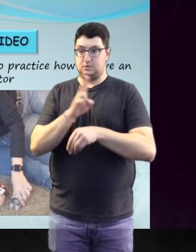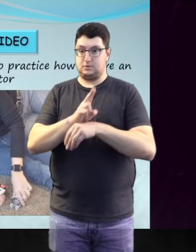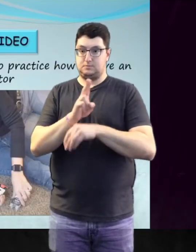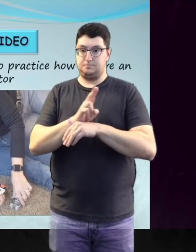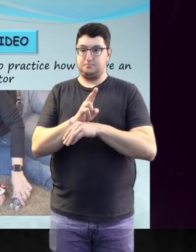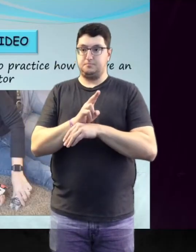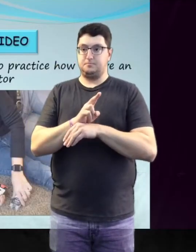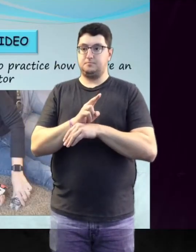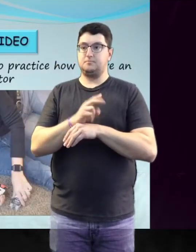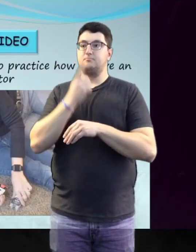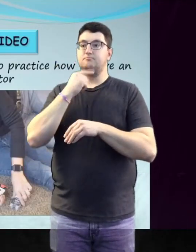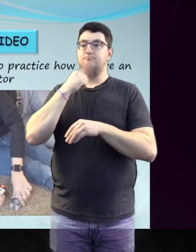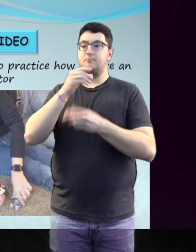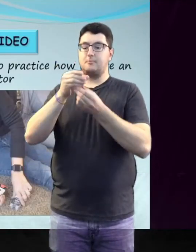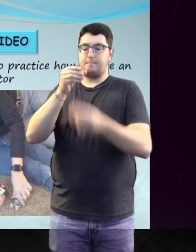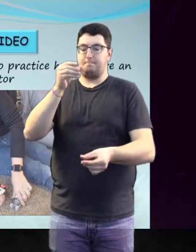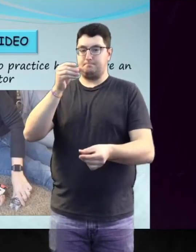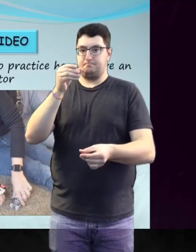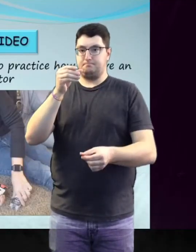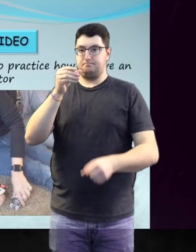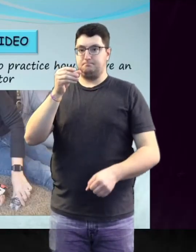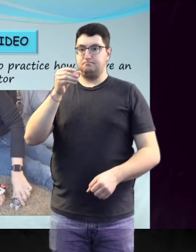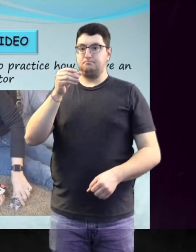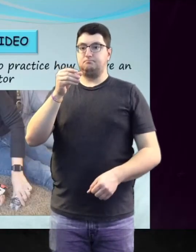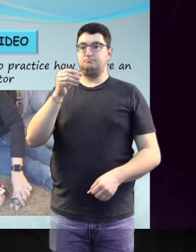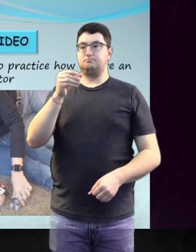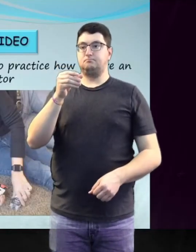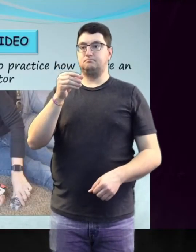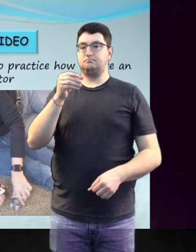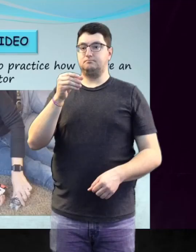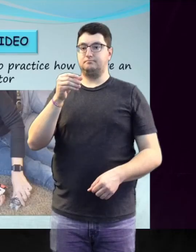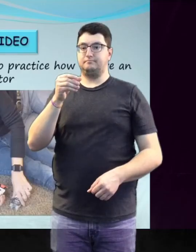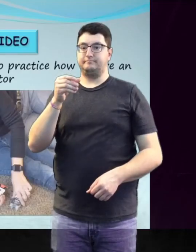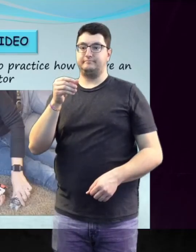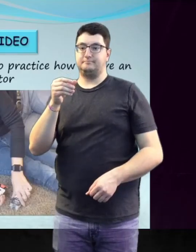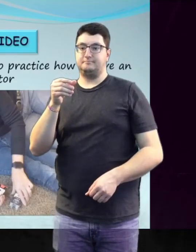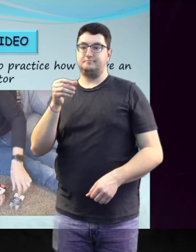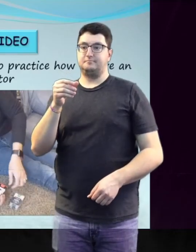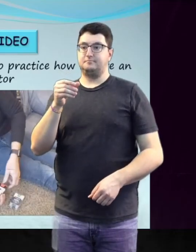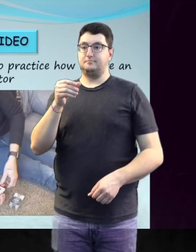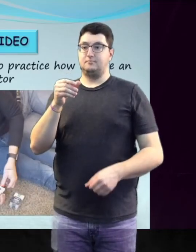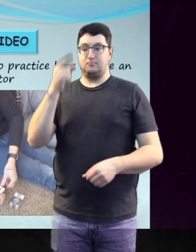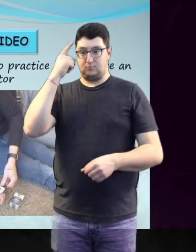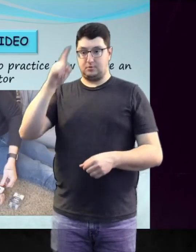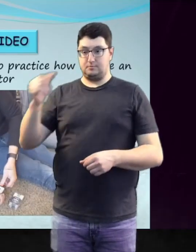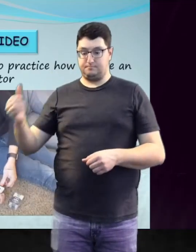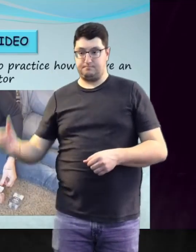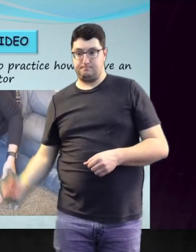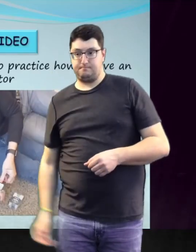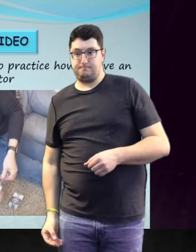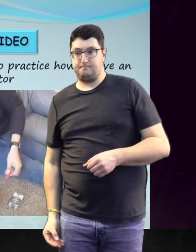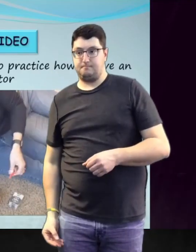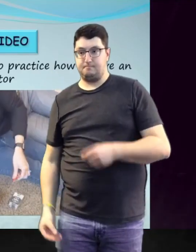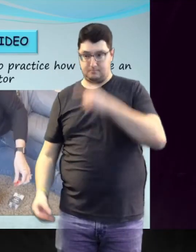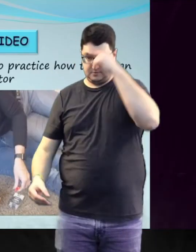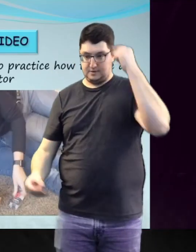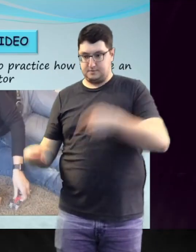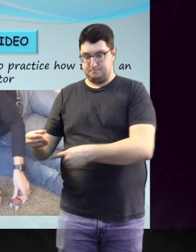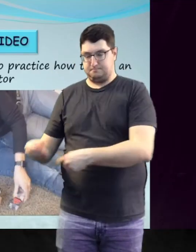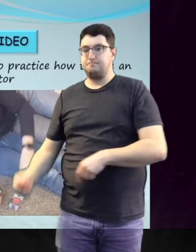If you are ready to use, pull off red safety guard. To inject, place